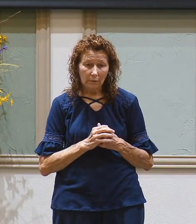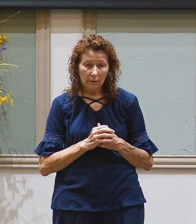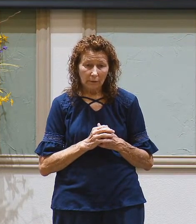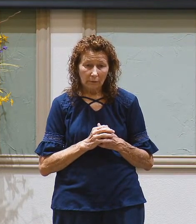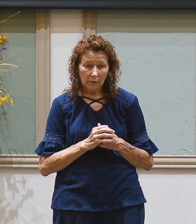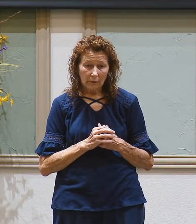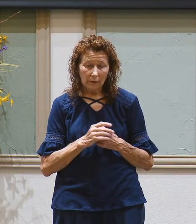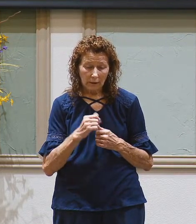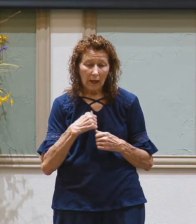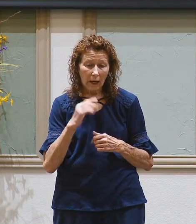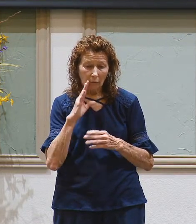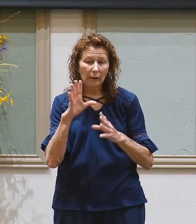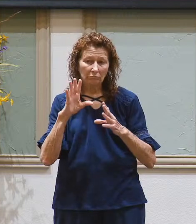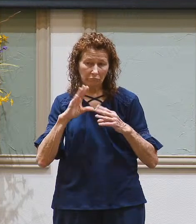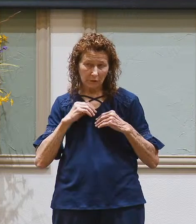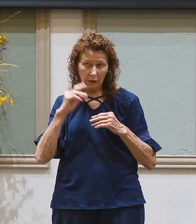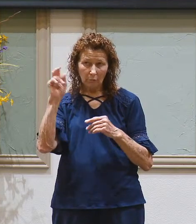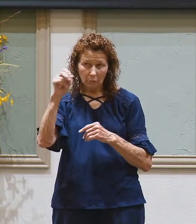I'll take grace